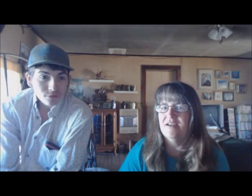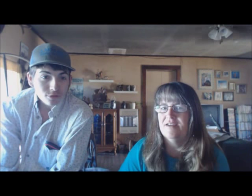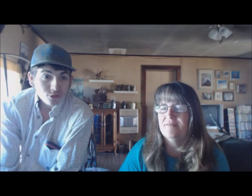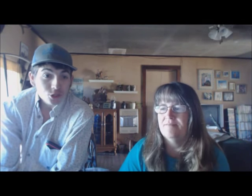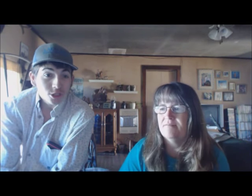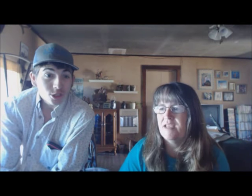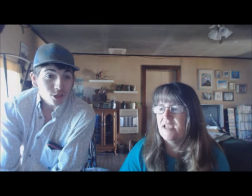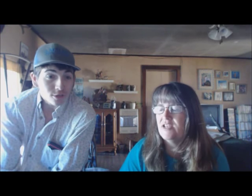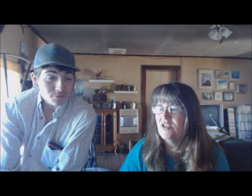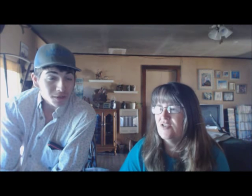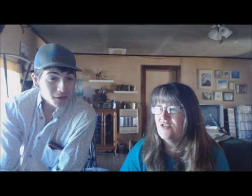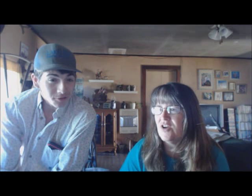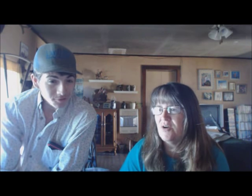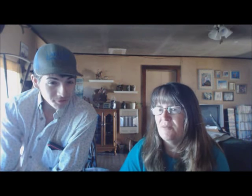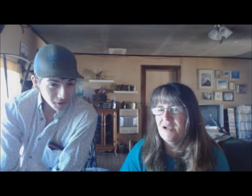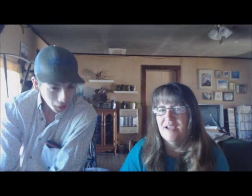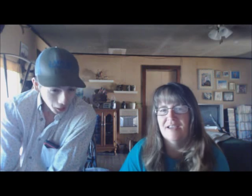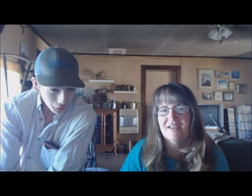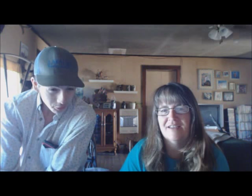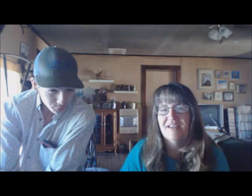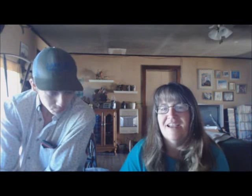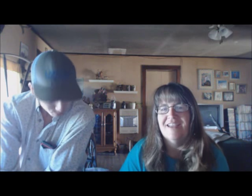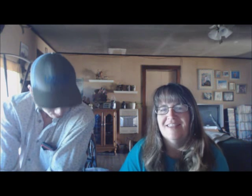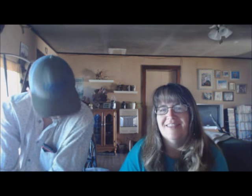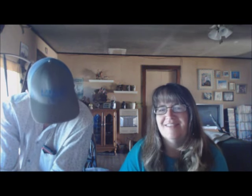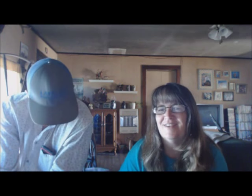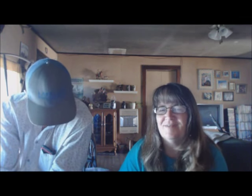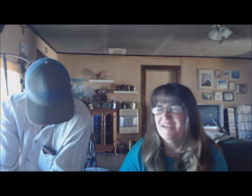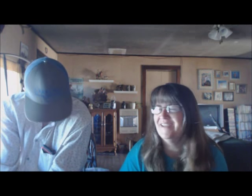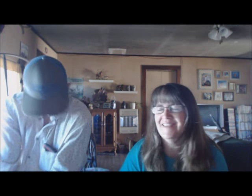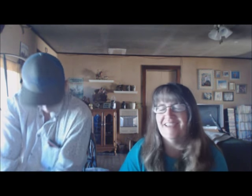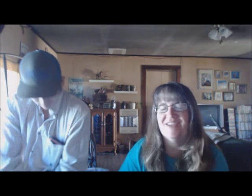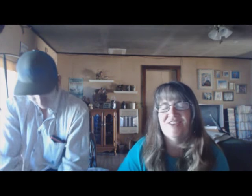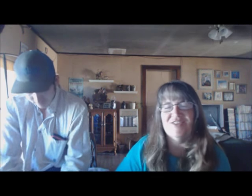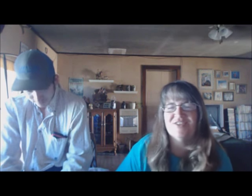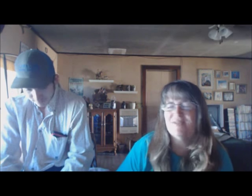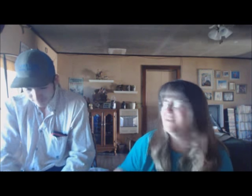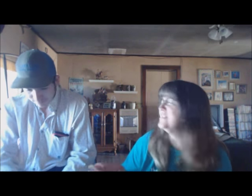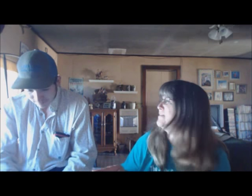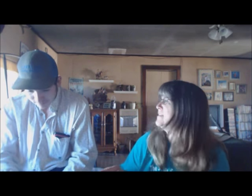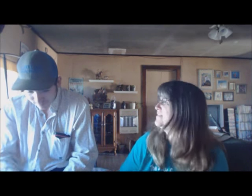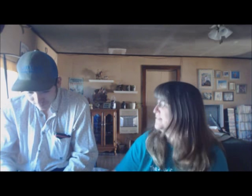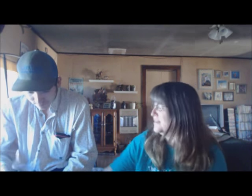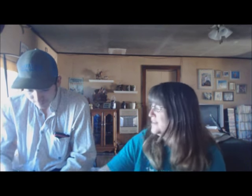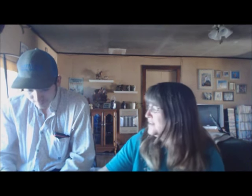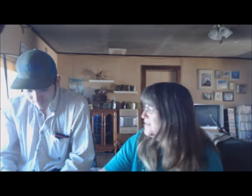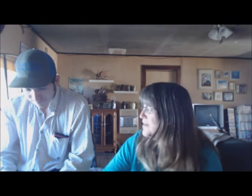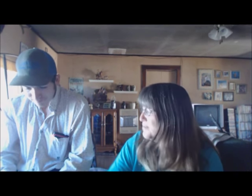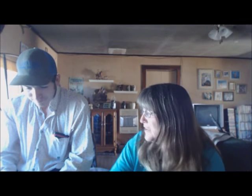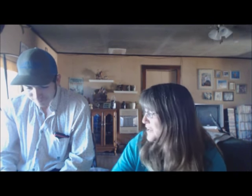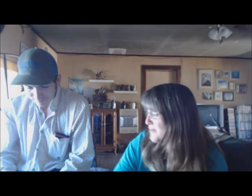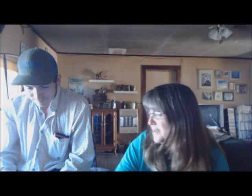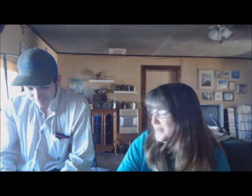they had used all my, oh my, they had used all my, get ready to play He-Man.